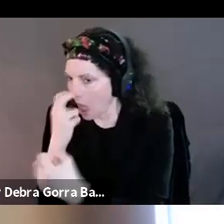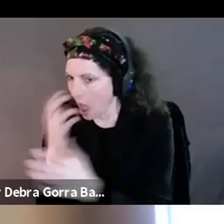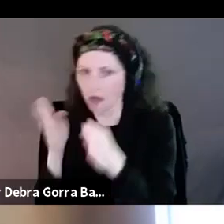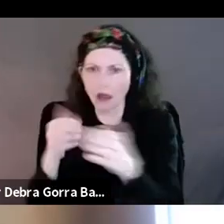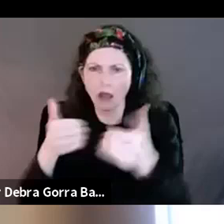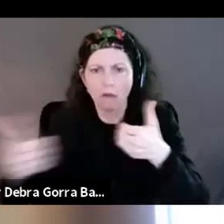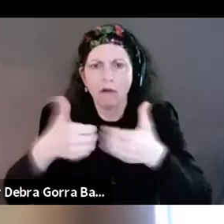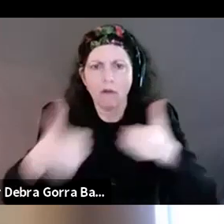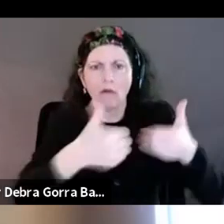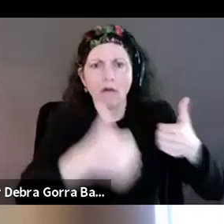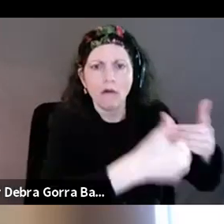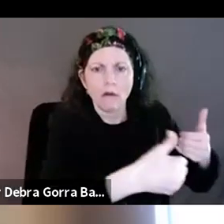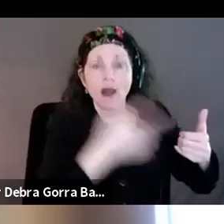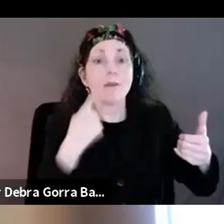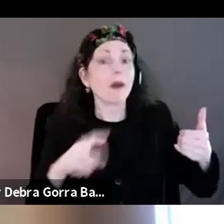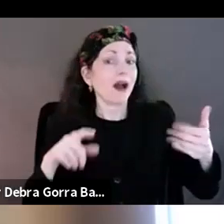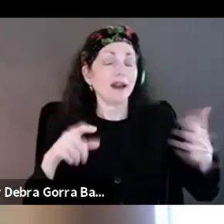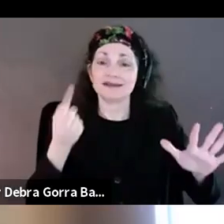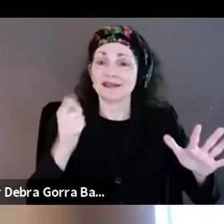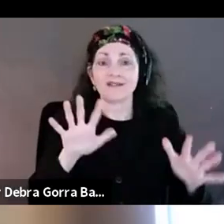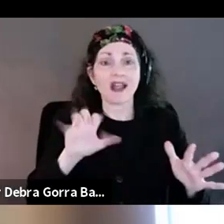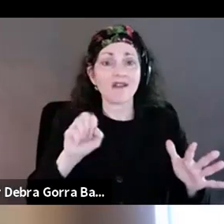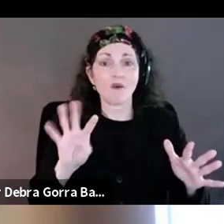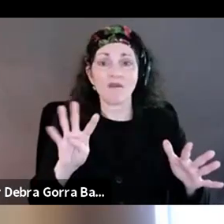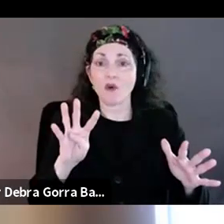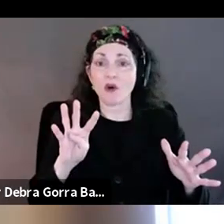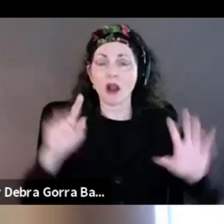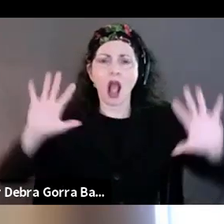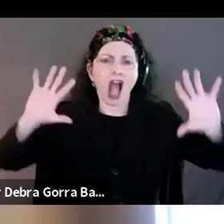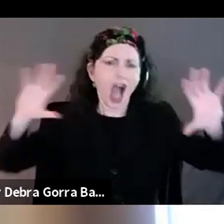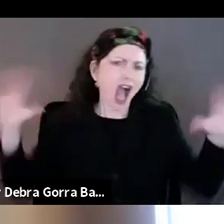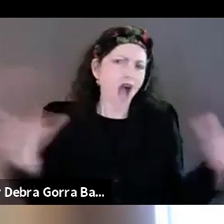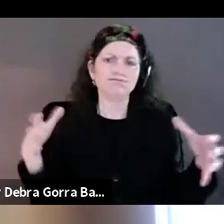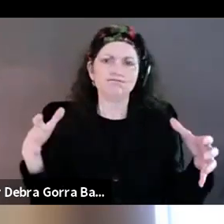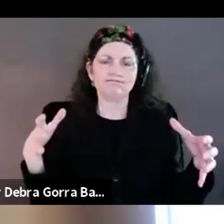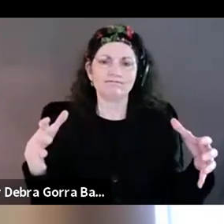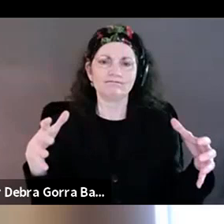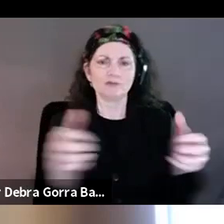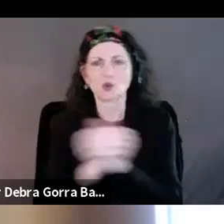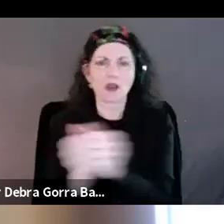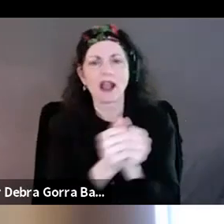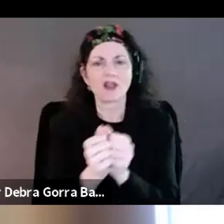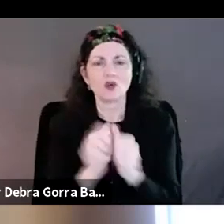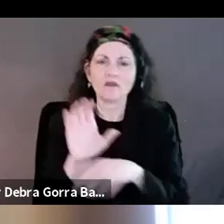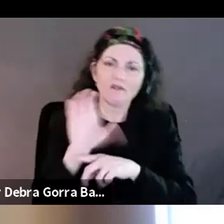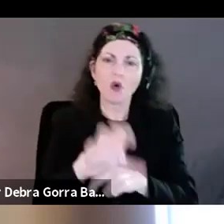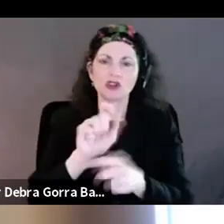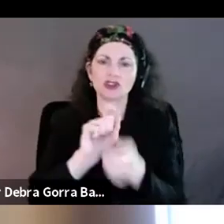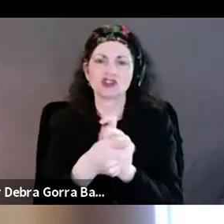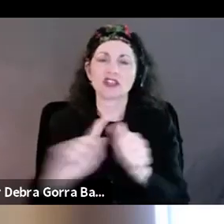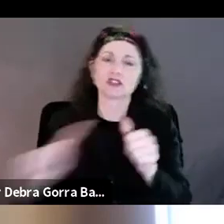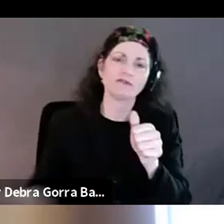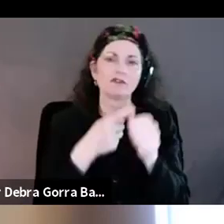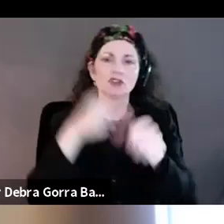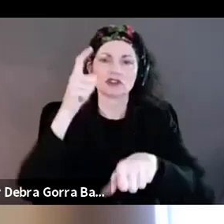groups came together under one umbrella to really force this change for the first time. So I,